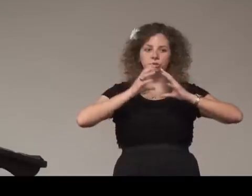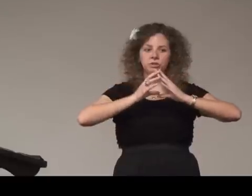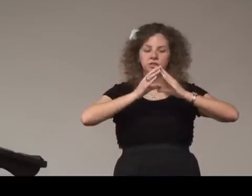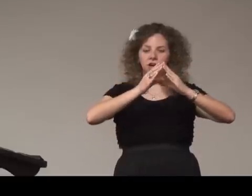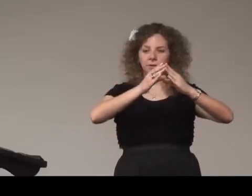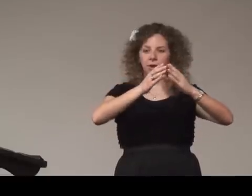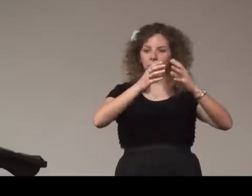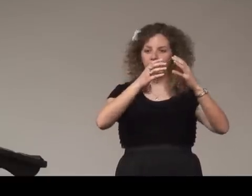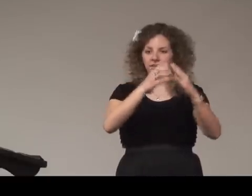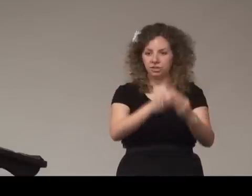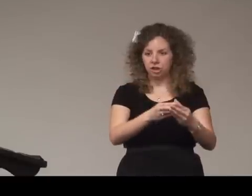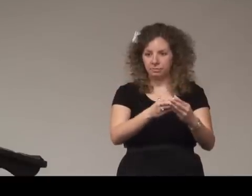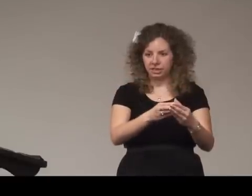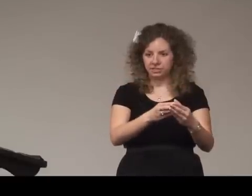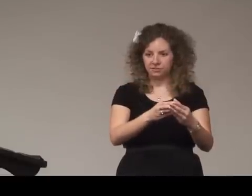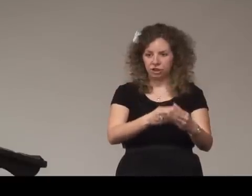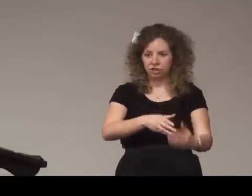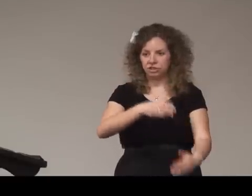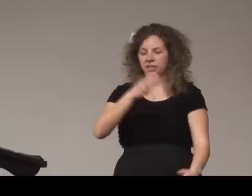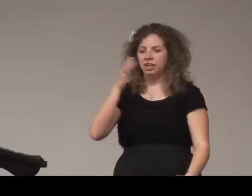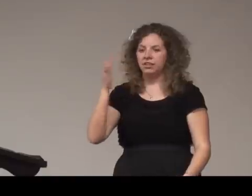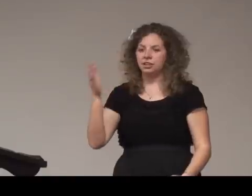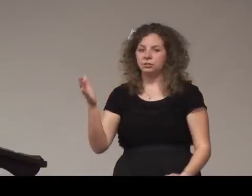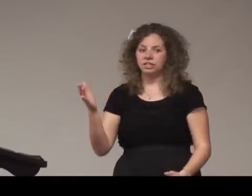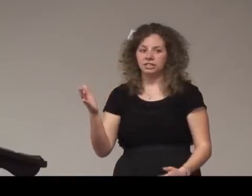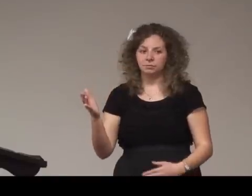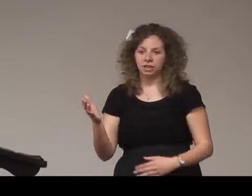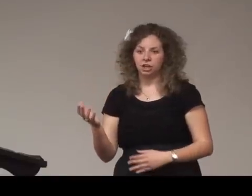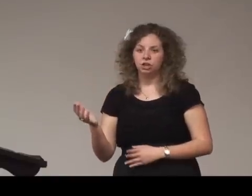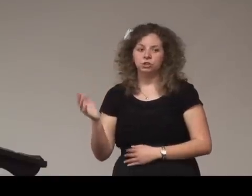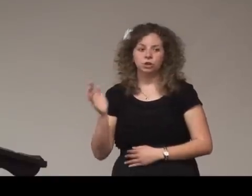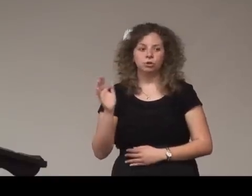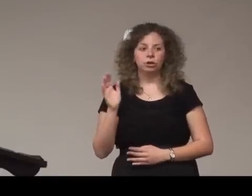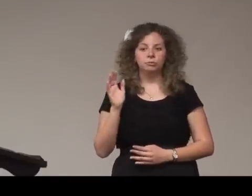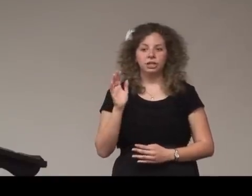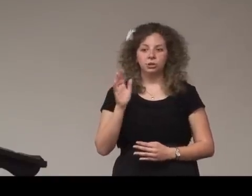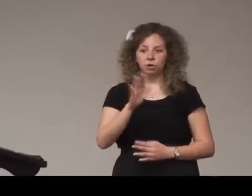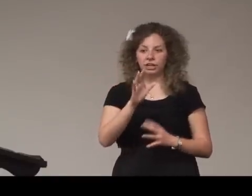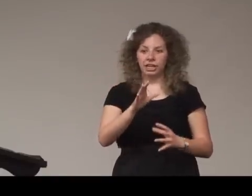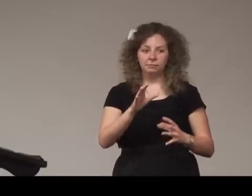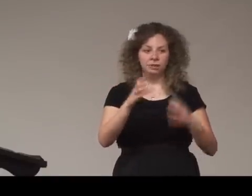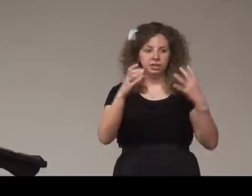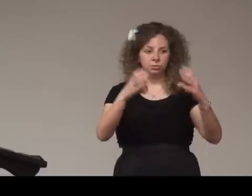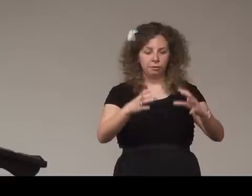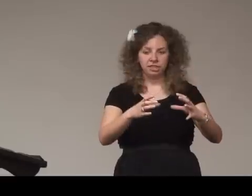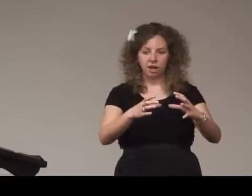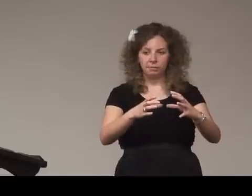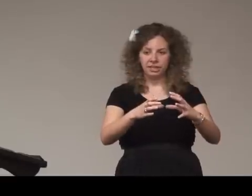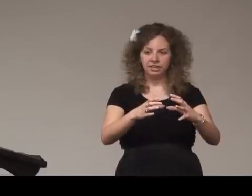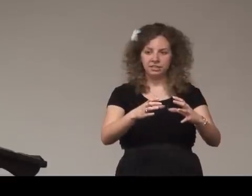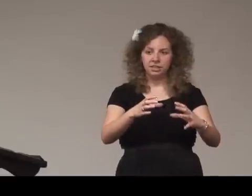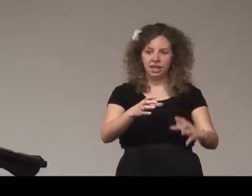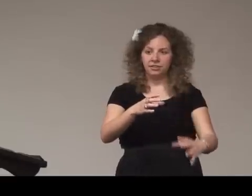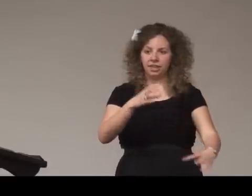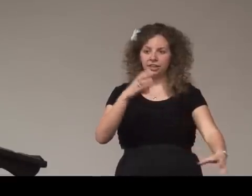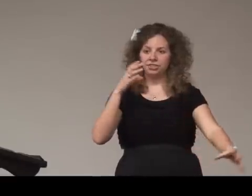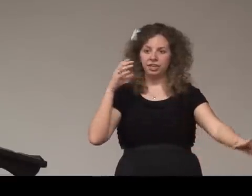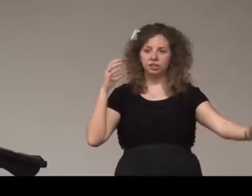talk about what the topic is first and then you say something so it'd be your name is what my topic is and then the